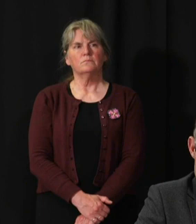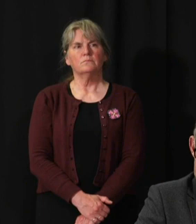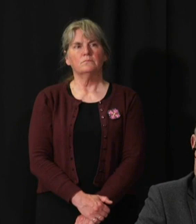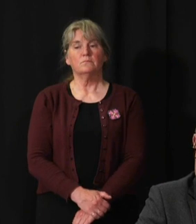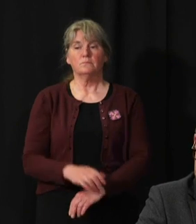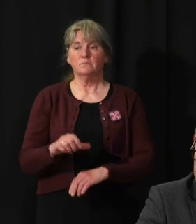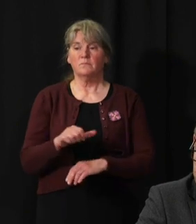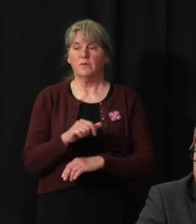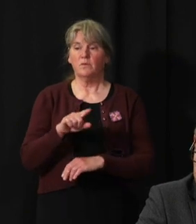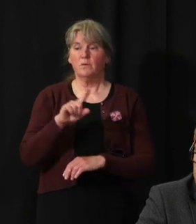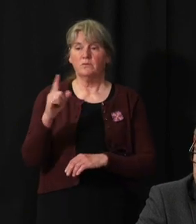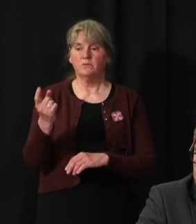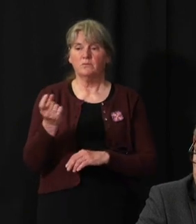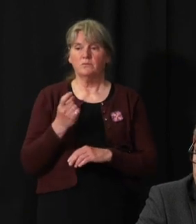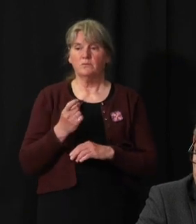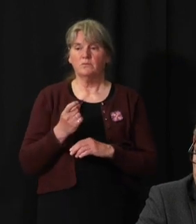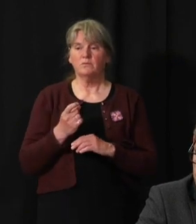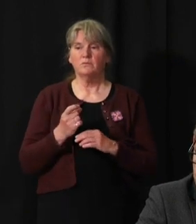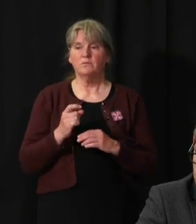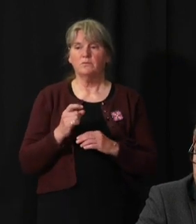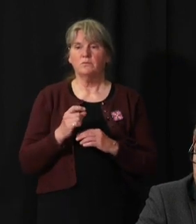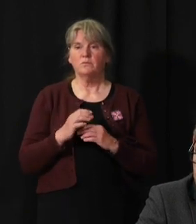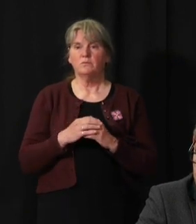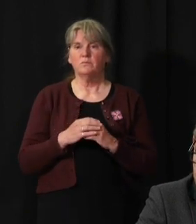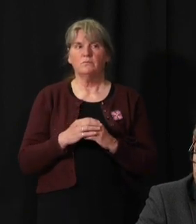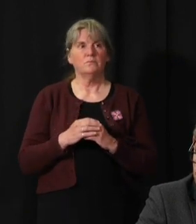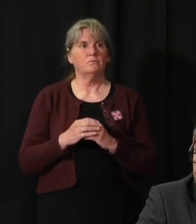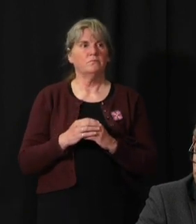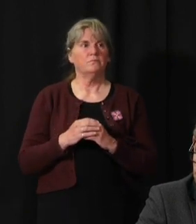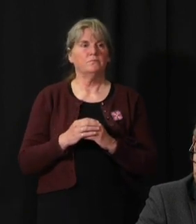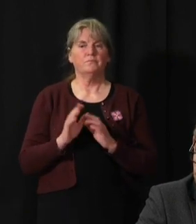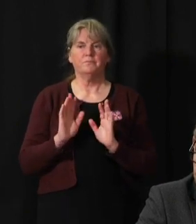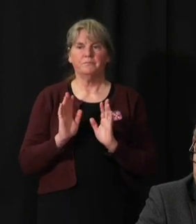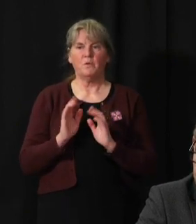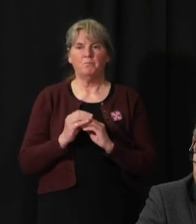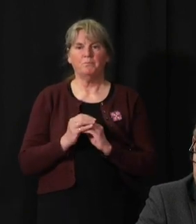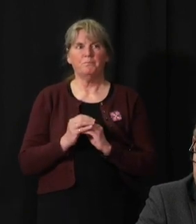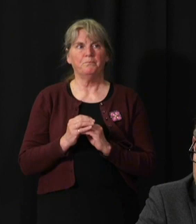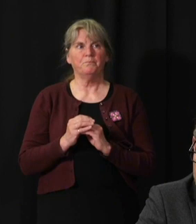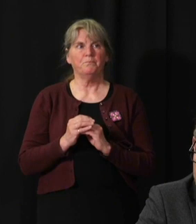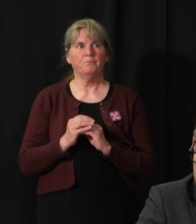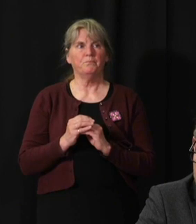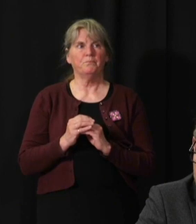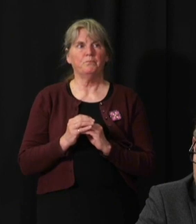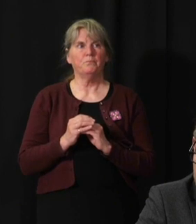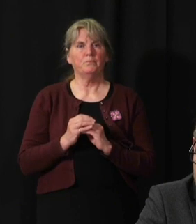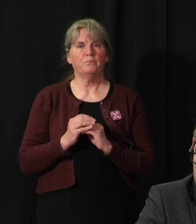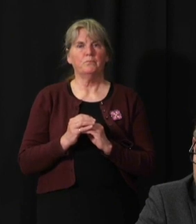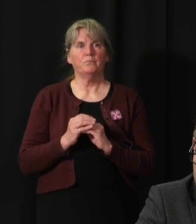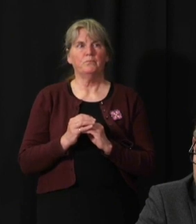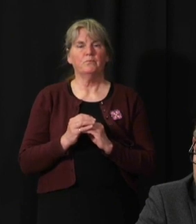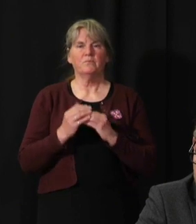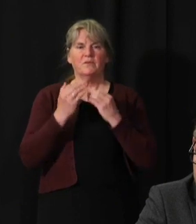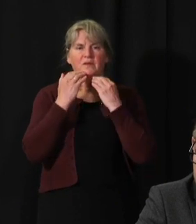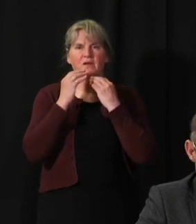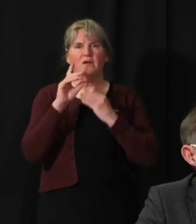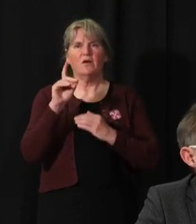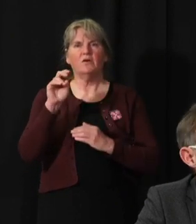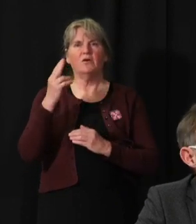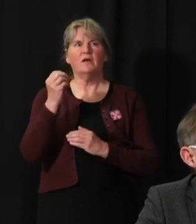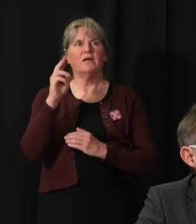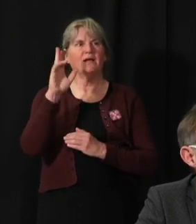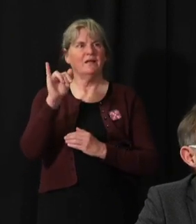Prochaine question, Julien? No, not any other questions. Thank you. Thank you, Dr. Hanley.